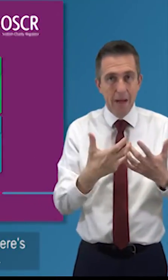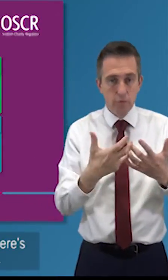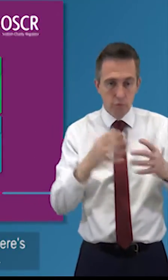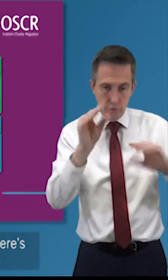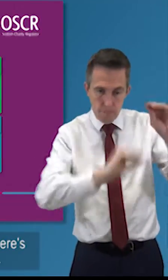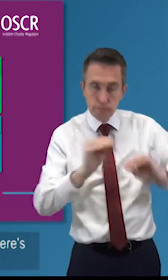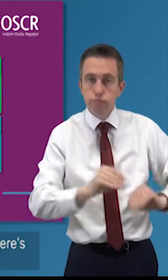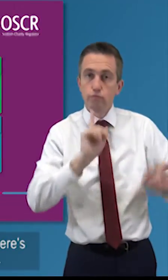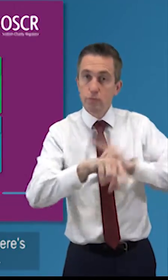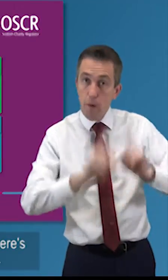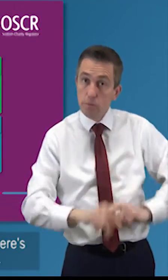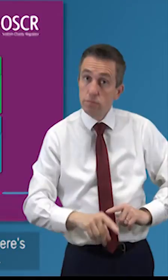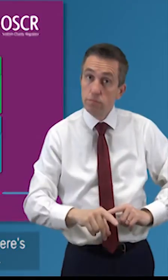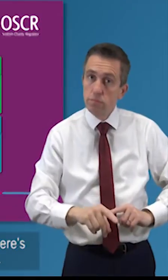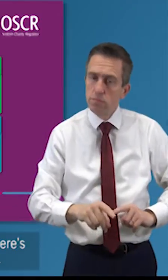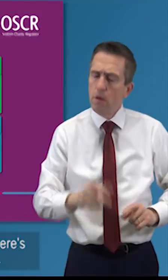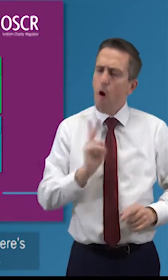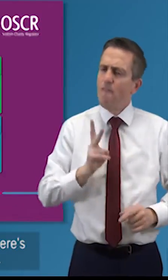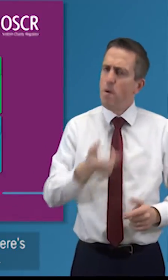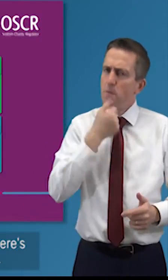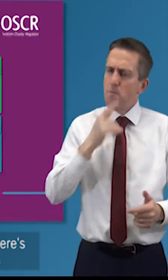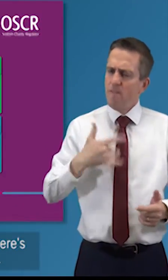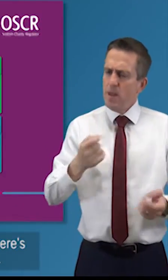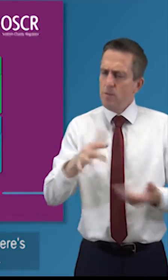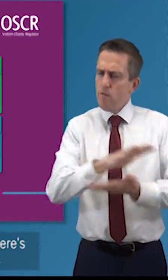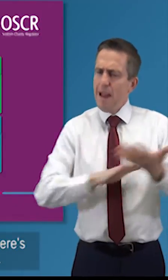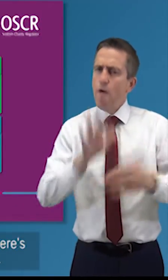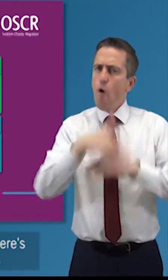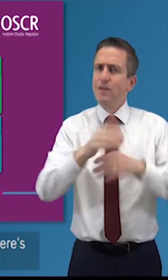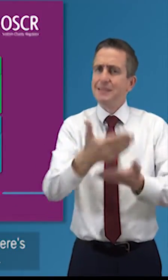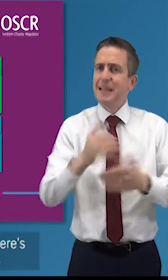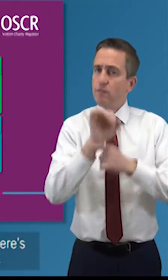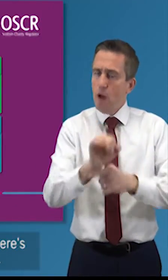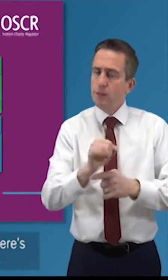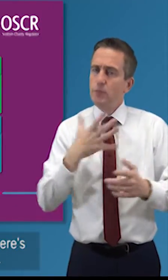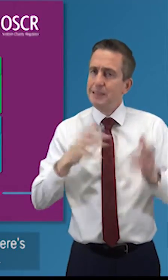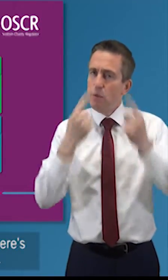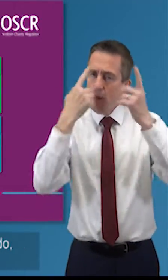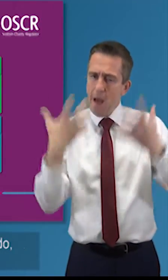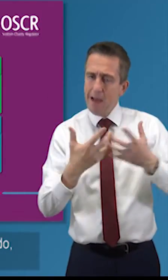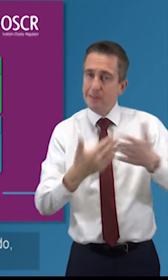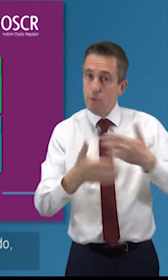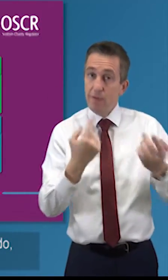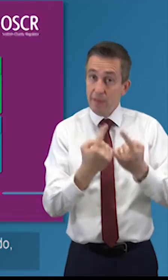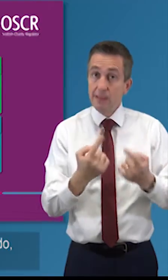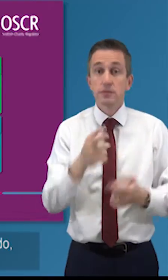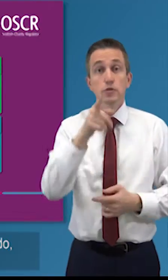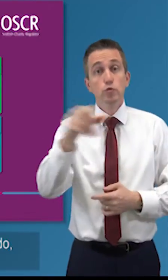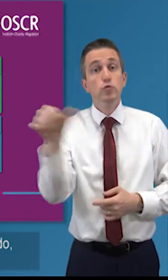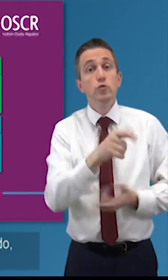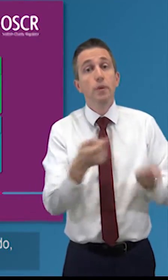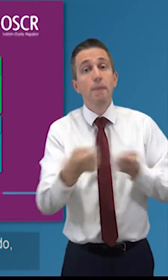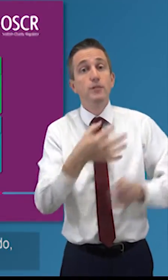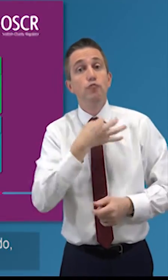and what safeguarding is because there's a surprising amount of uncertainty about that manage the risks for your